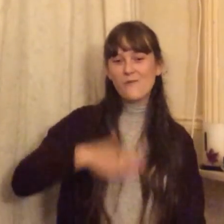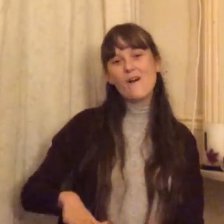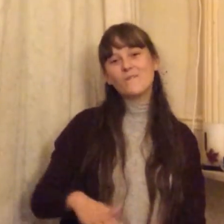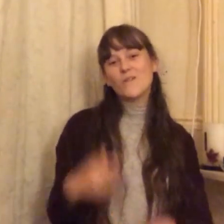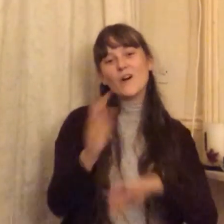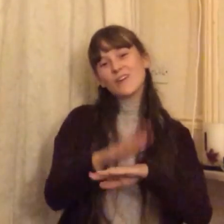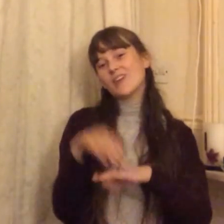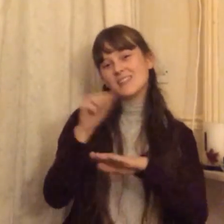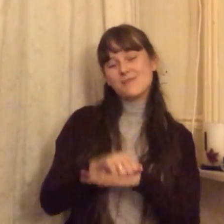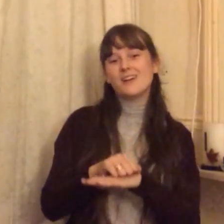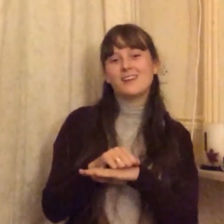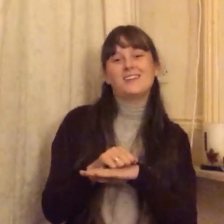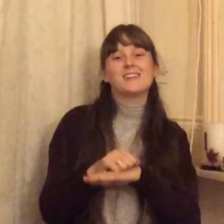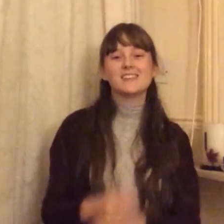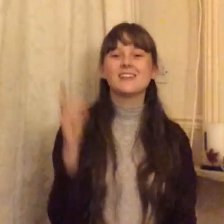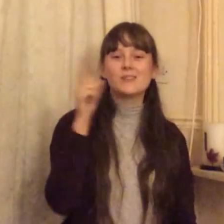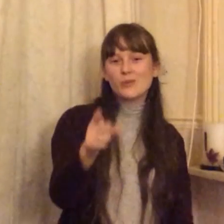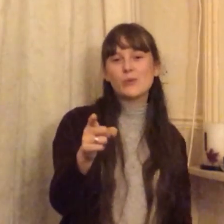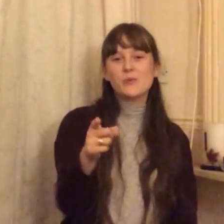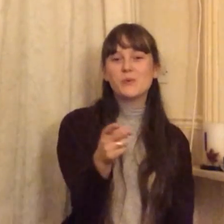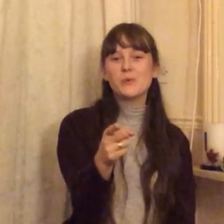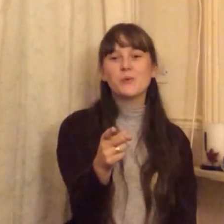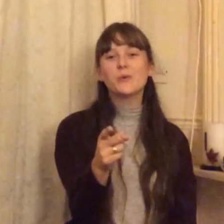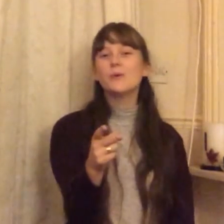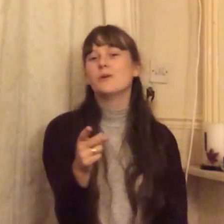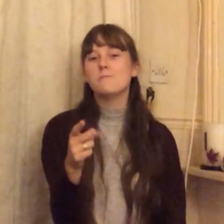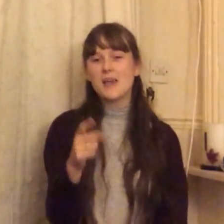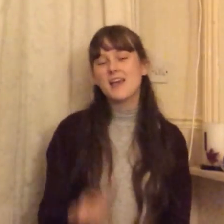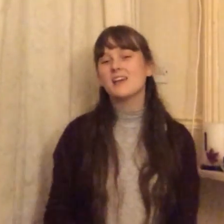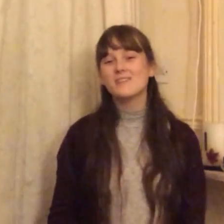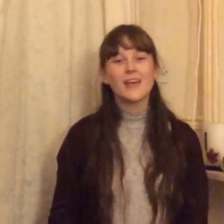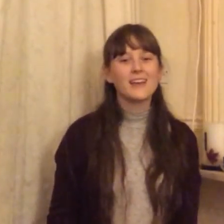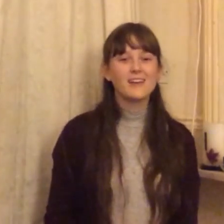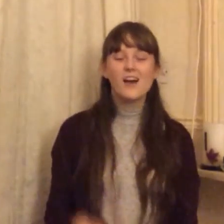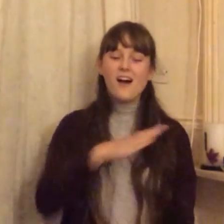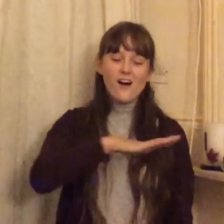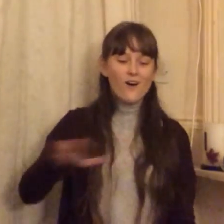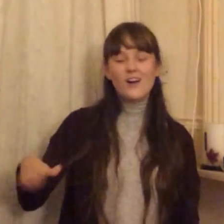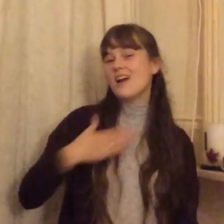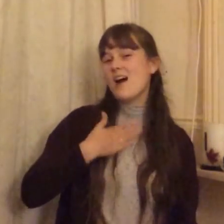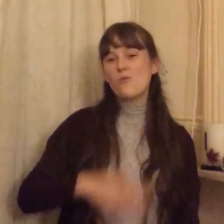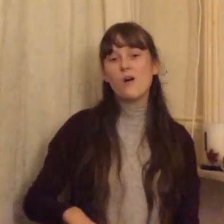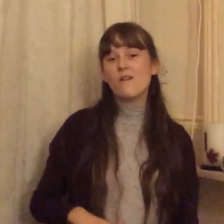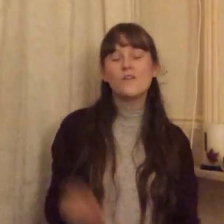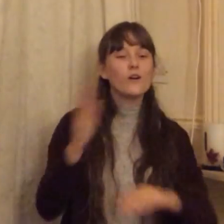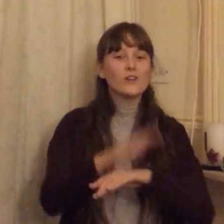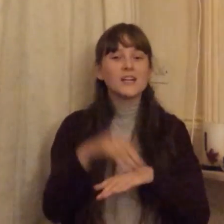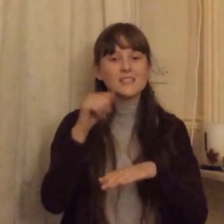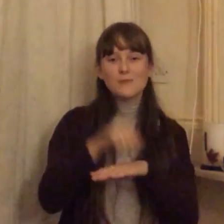want for Christmas With you Ooh Ooh Ooh baby All I want for Christmas